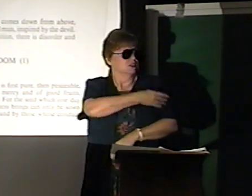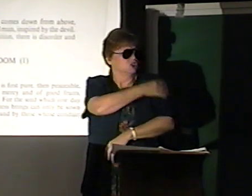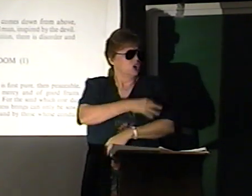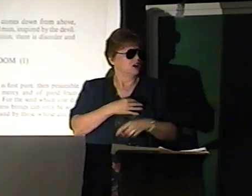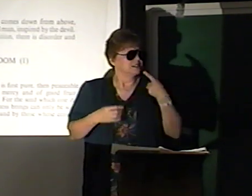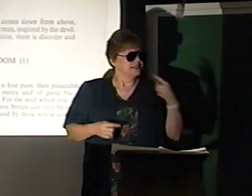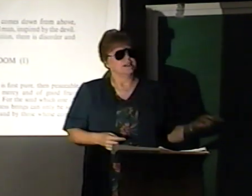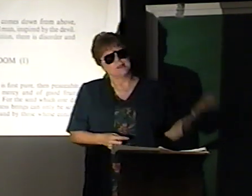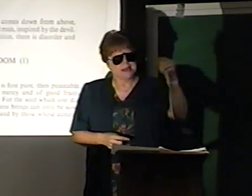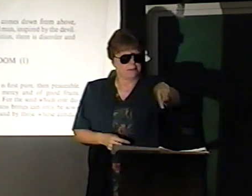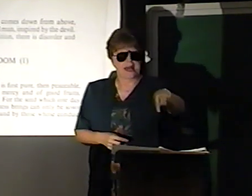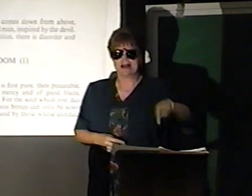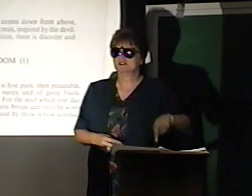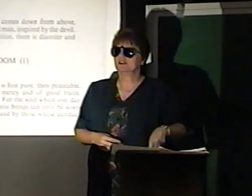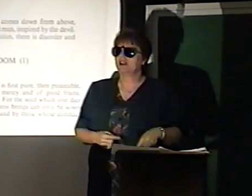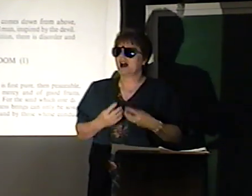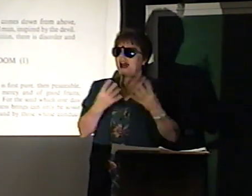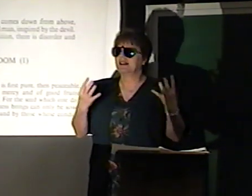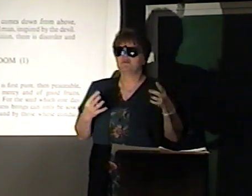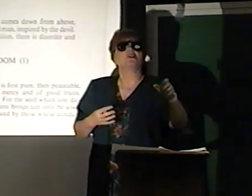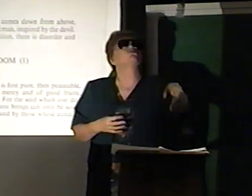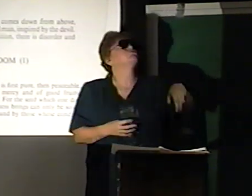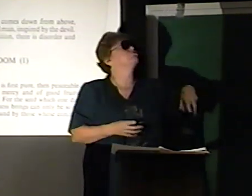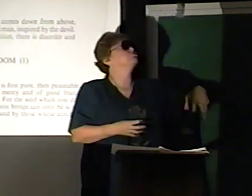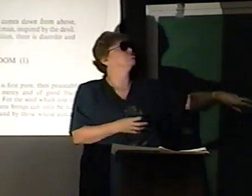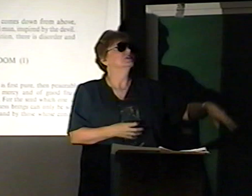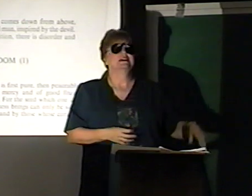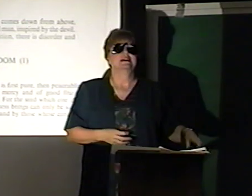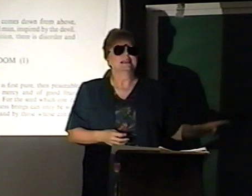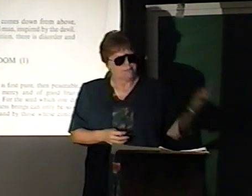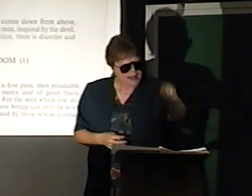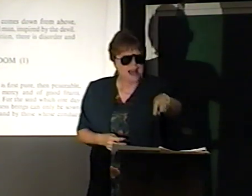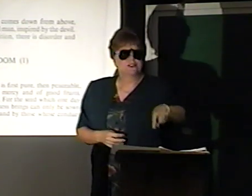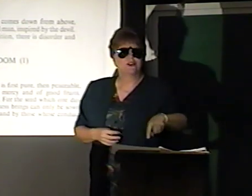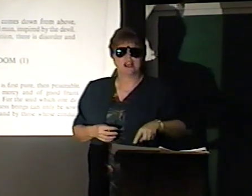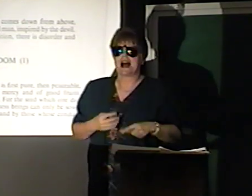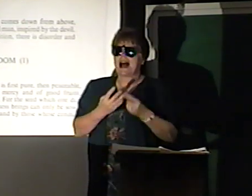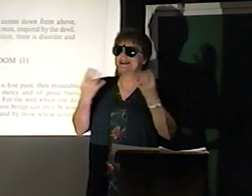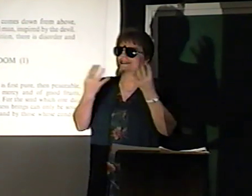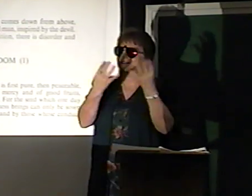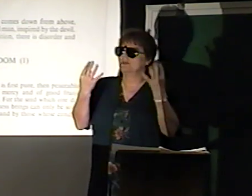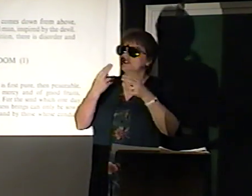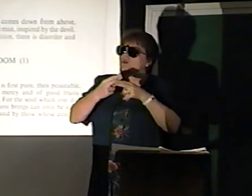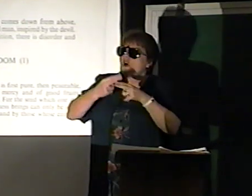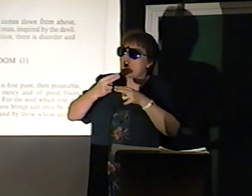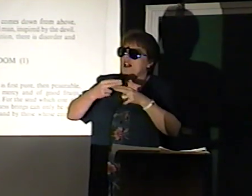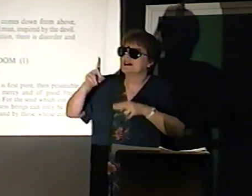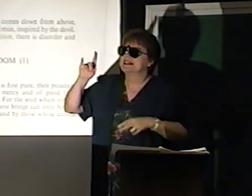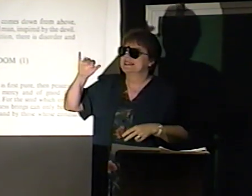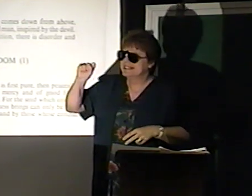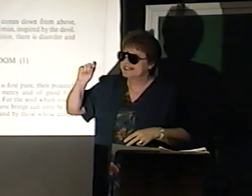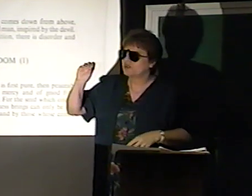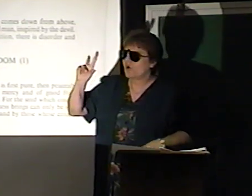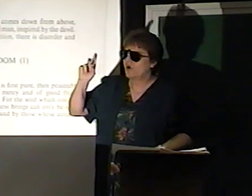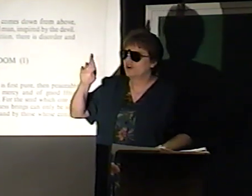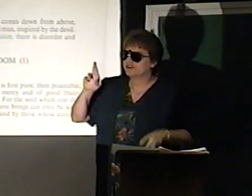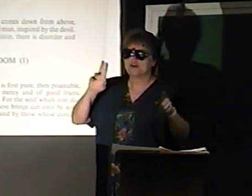The sergeant said to get back to your line. Get back to your line. What you call a disorder,